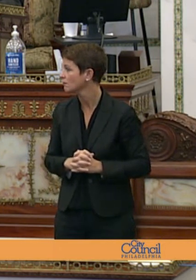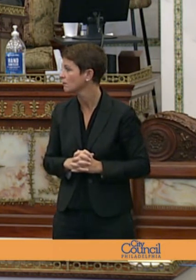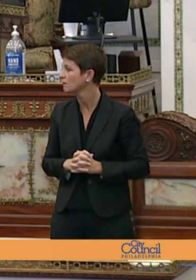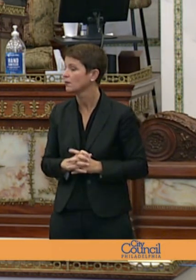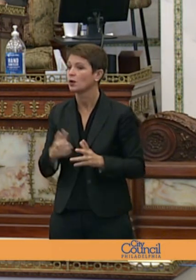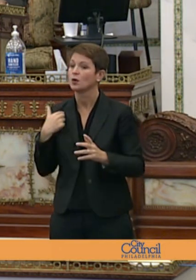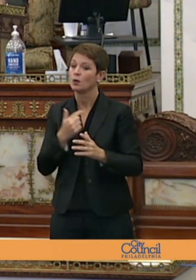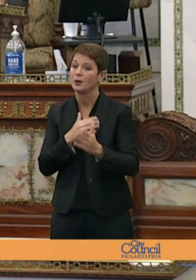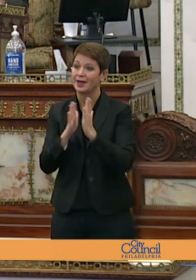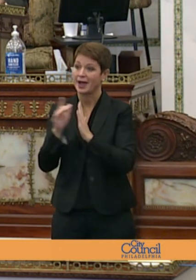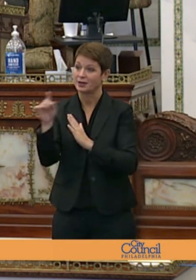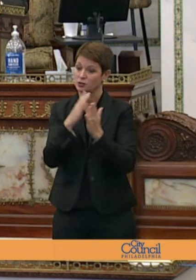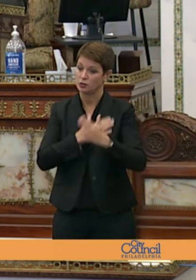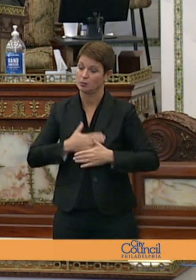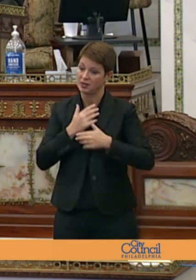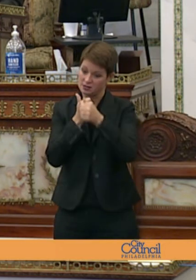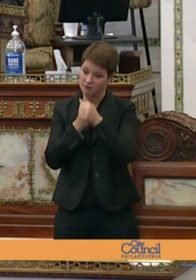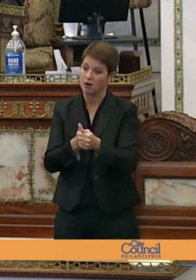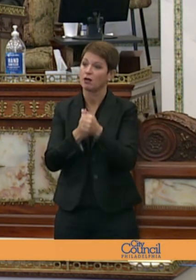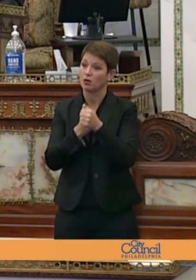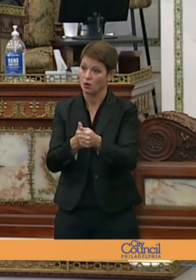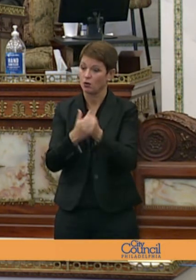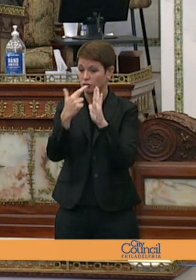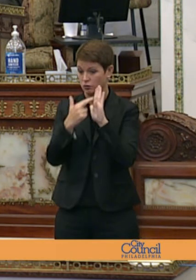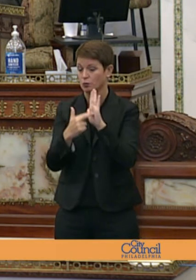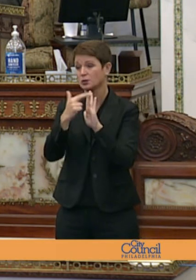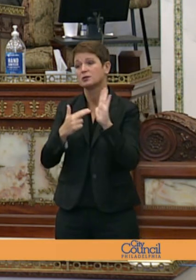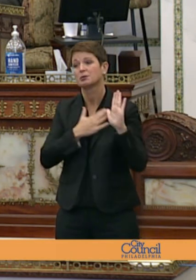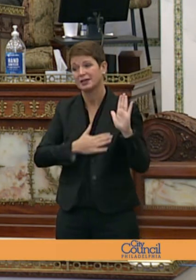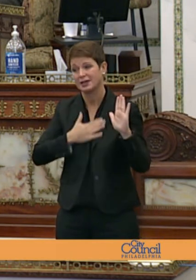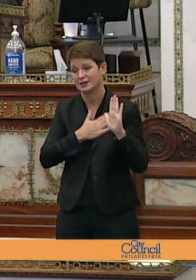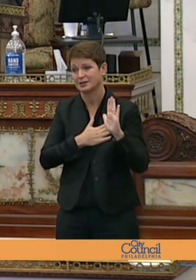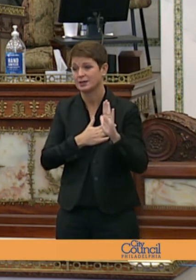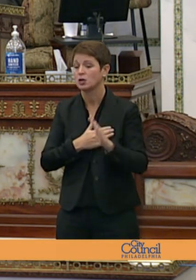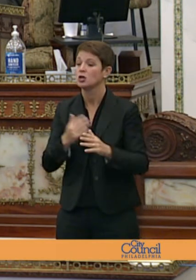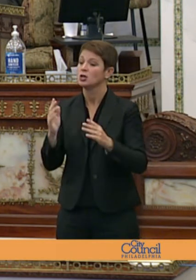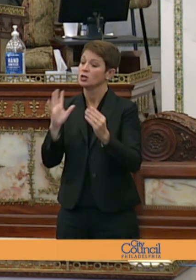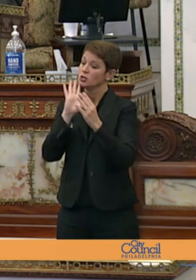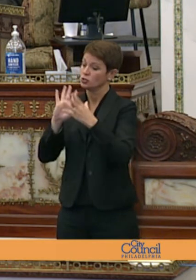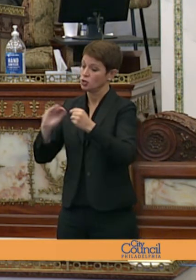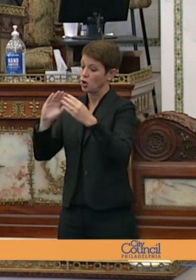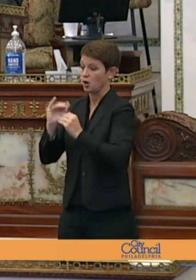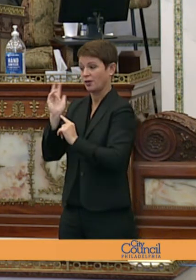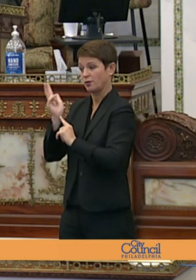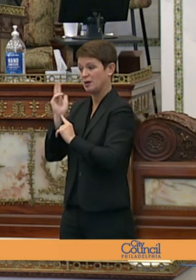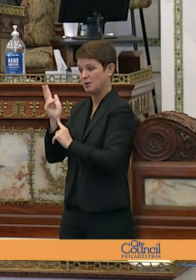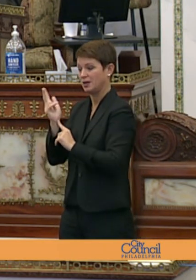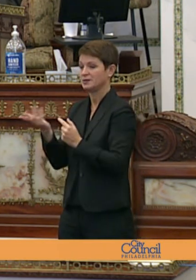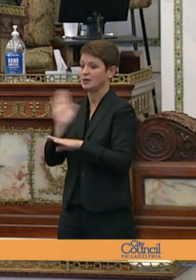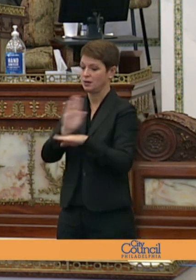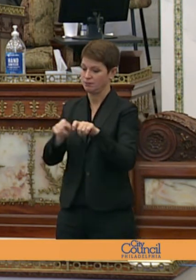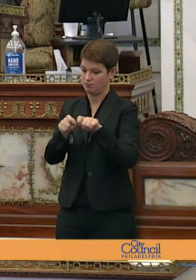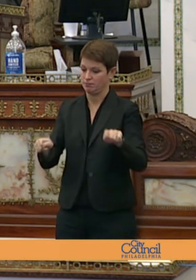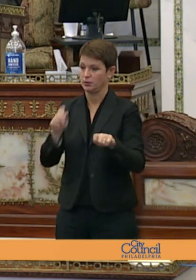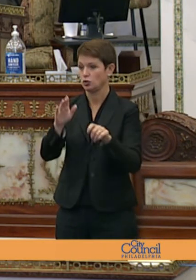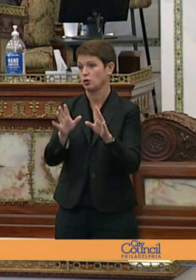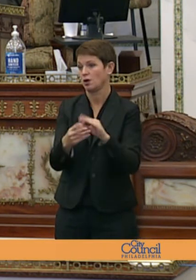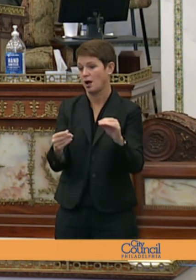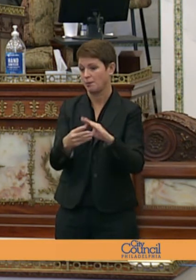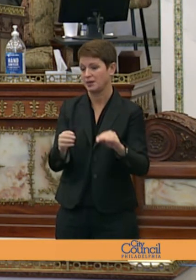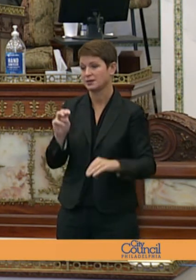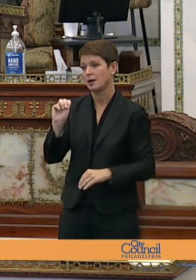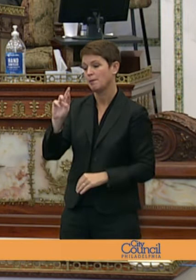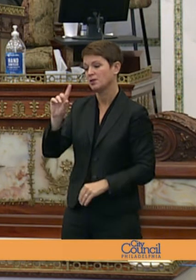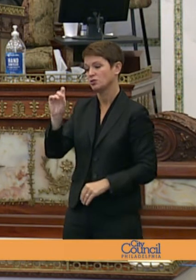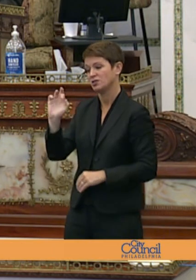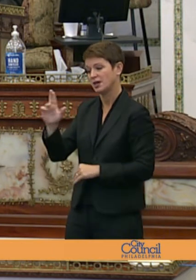what we ask you to do is adhere to our guidelines and once the three minutes have passed you will be asked to conclude your remarks mr decker